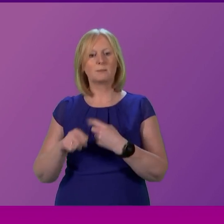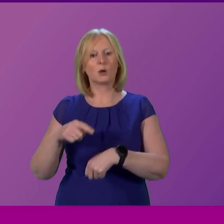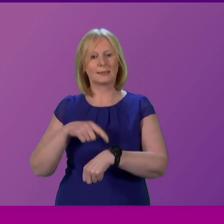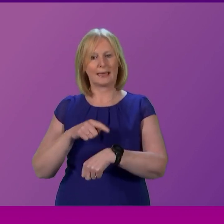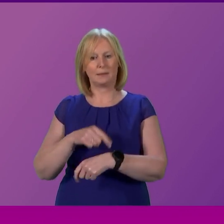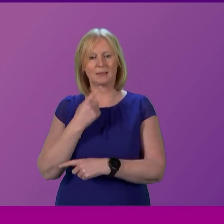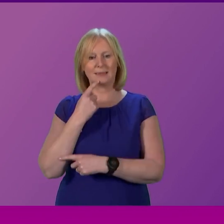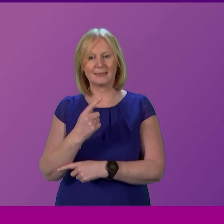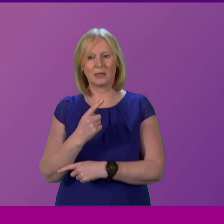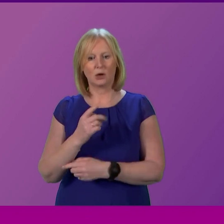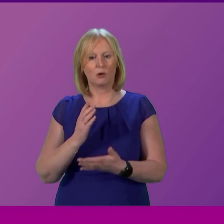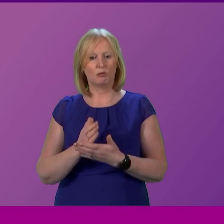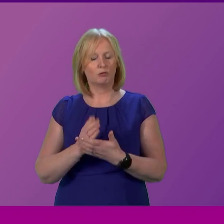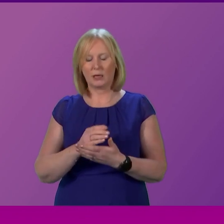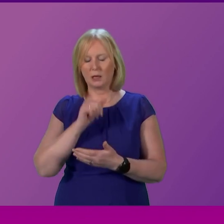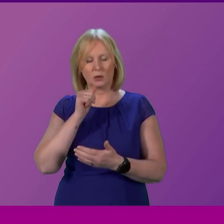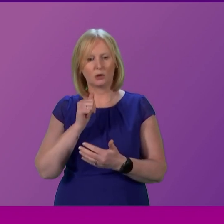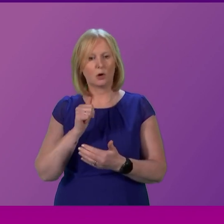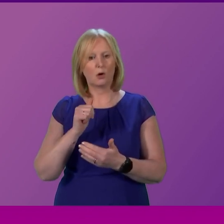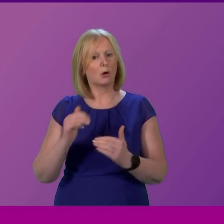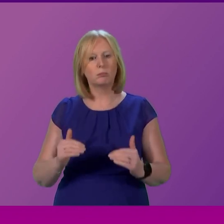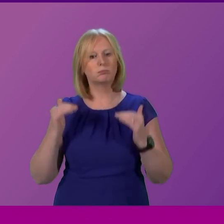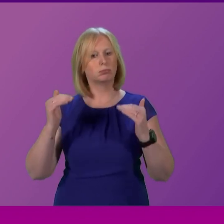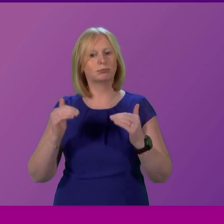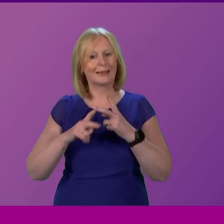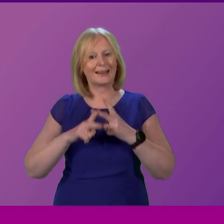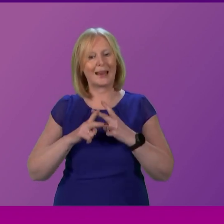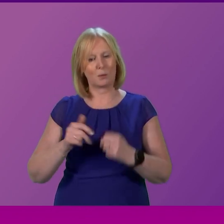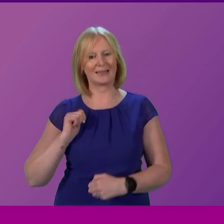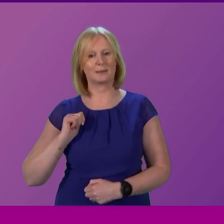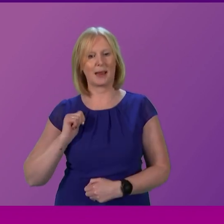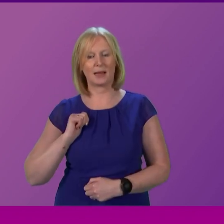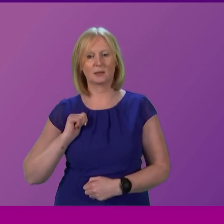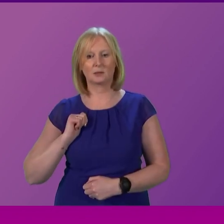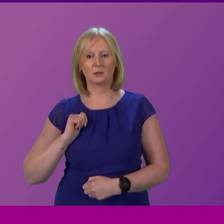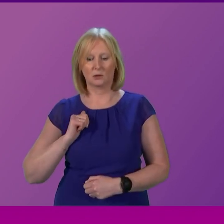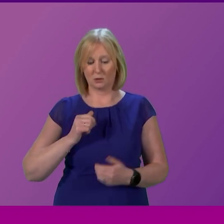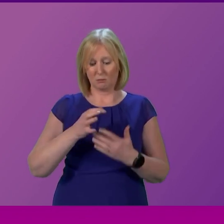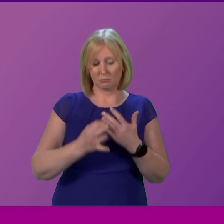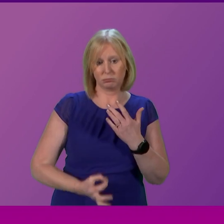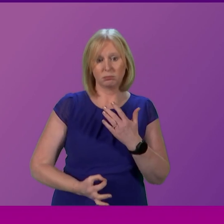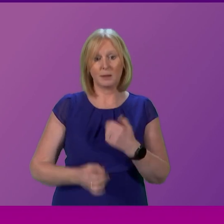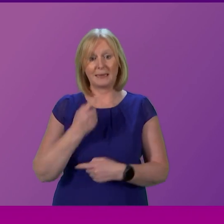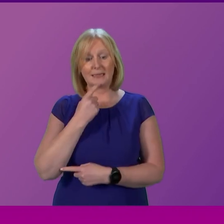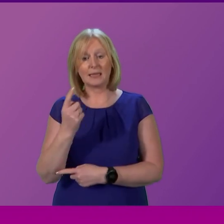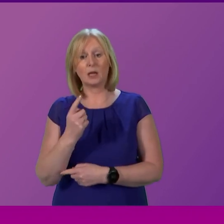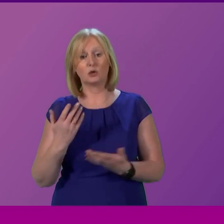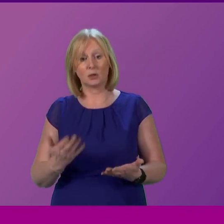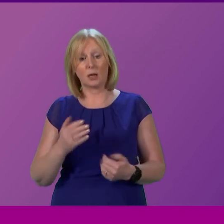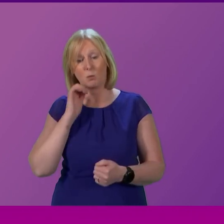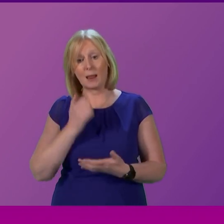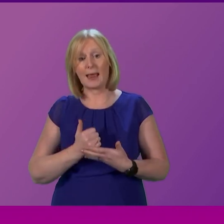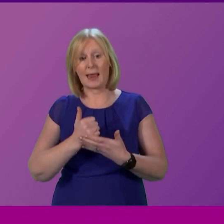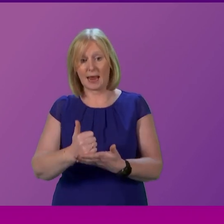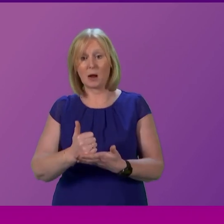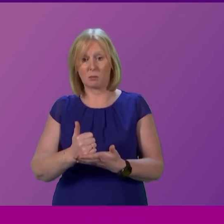referenced are not the standard of care that we'd expect so the measures I've announced today directly will help to impact those turnaround times we're